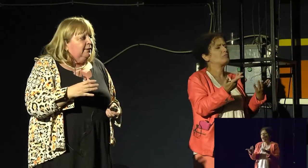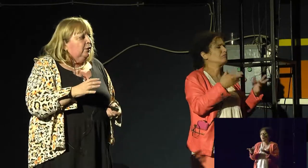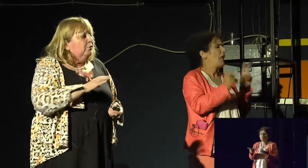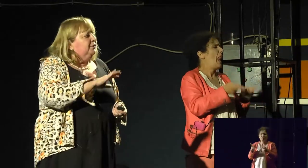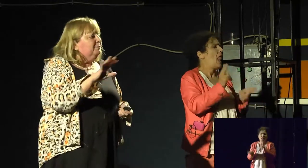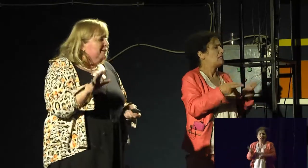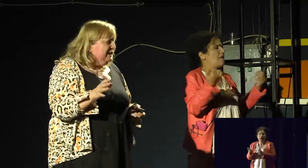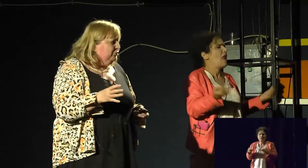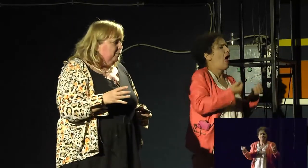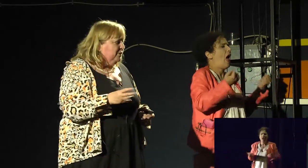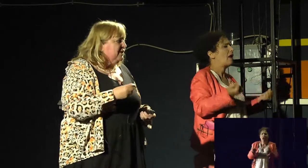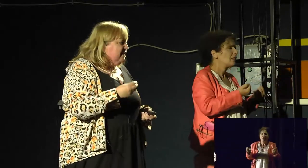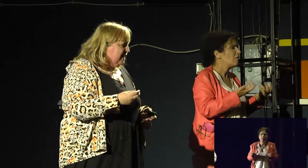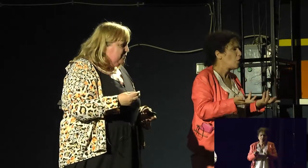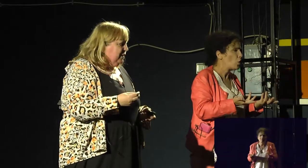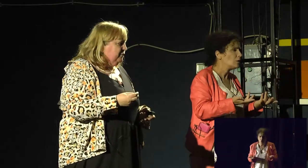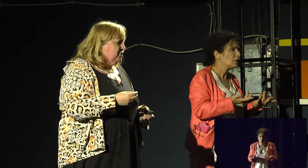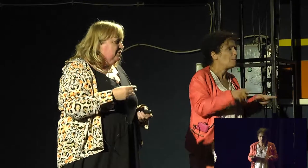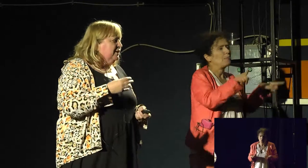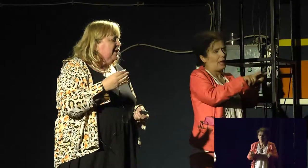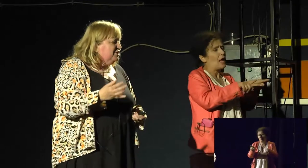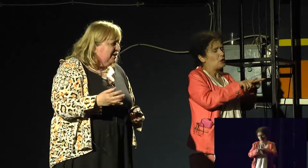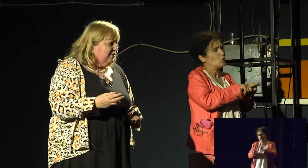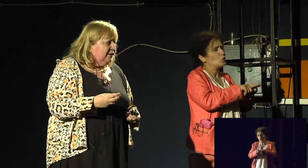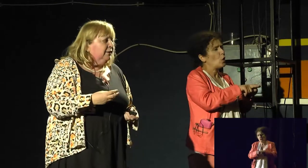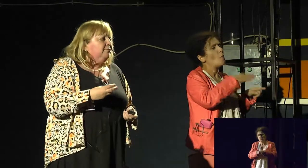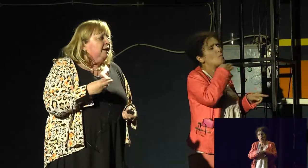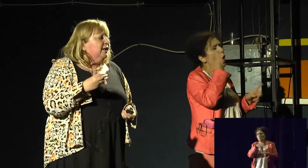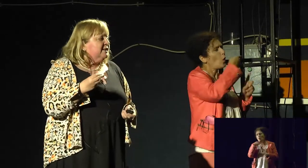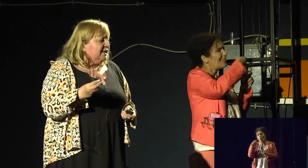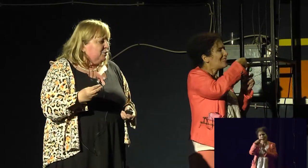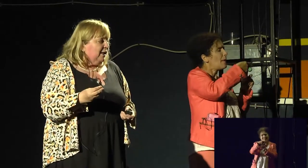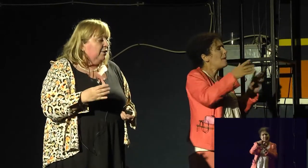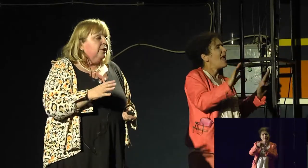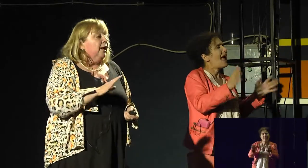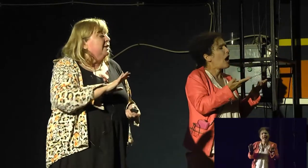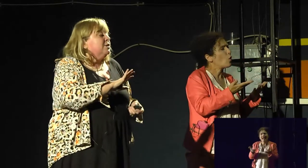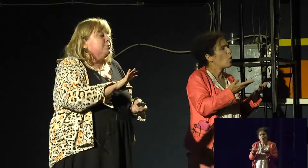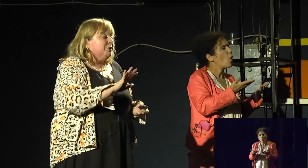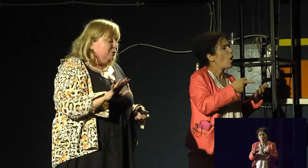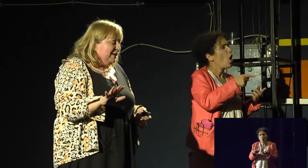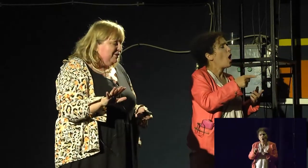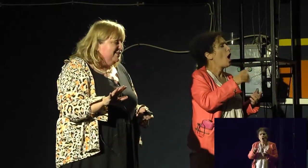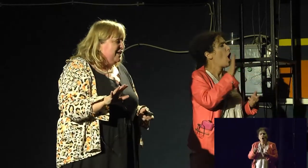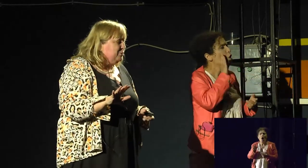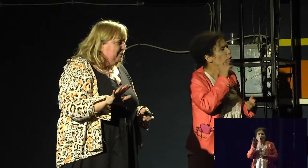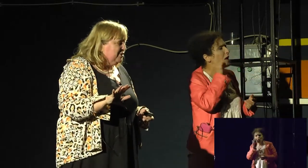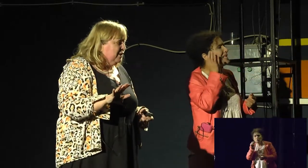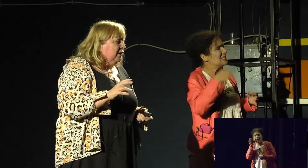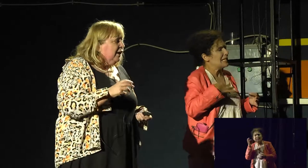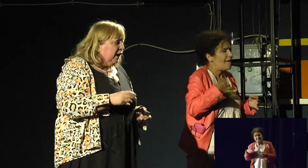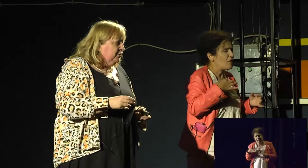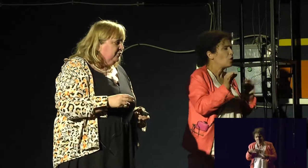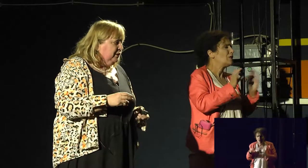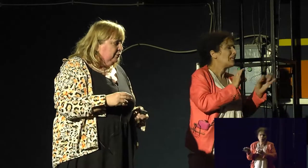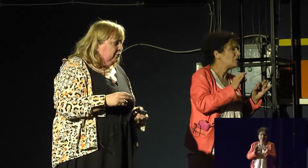And often in many topics, like sexual diversity, like gender, like sexual health, especially sexual